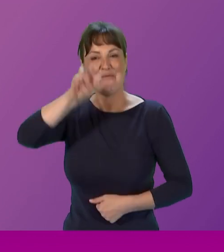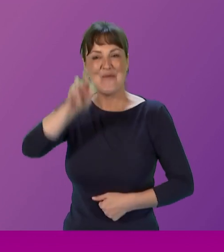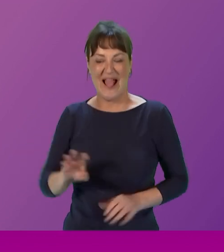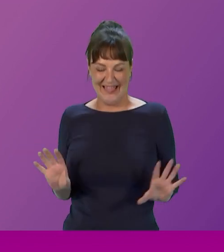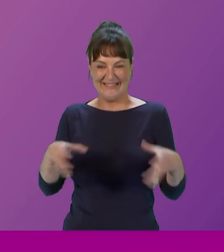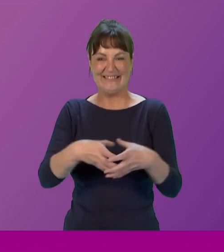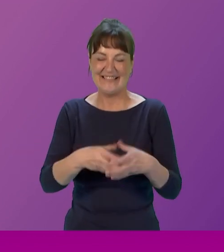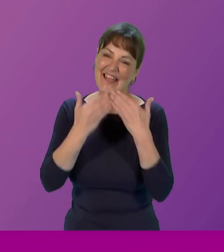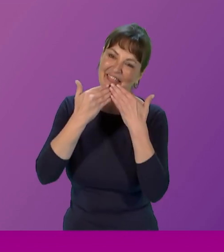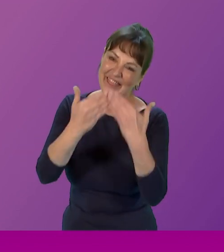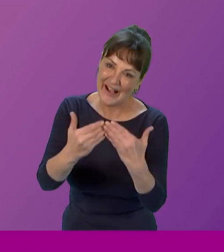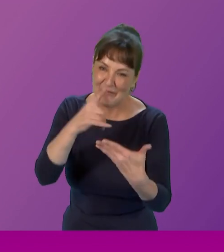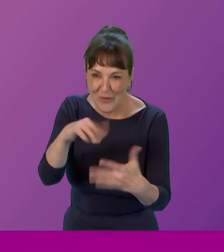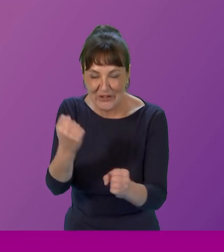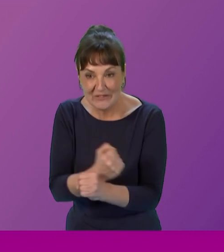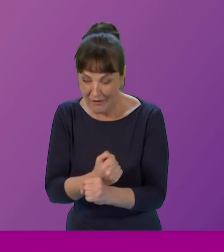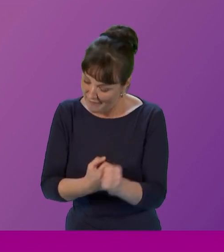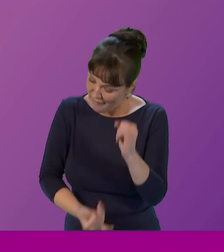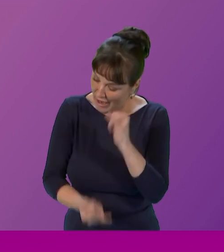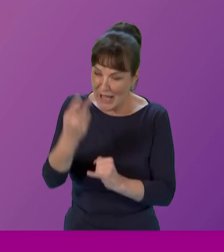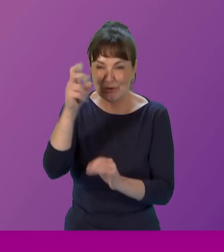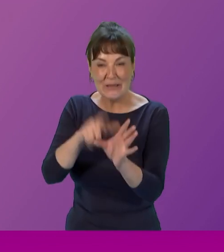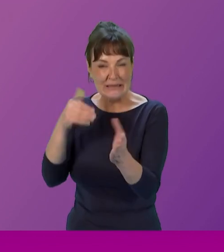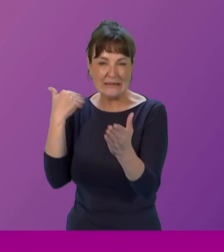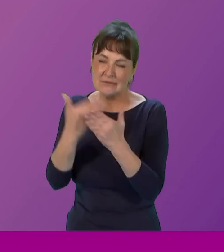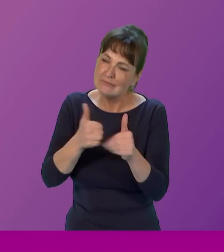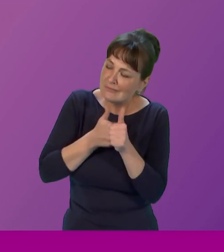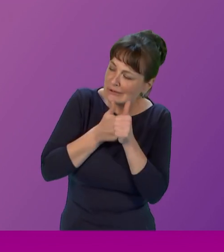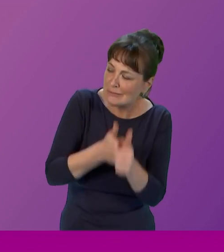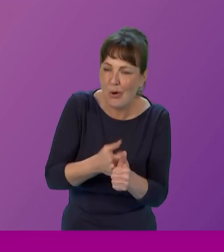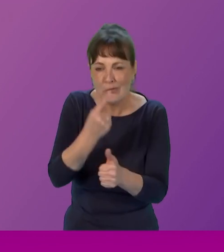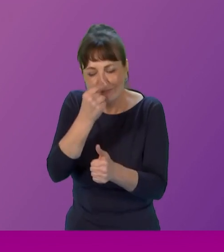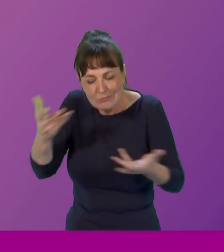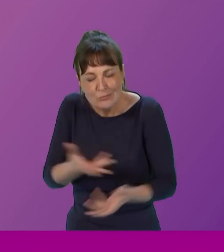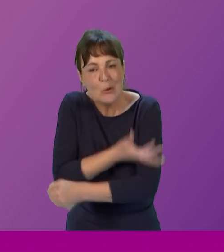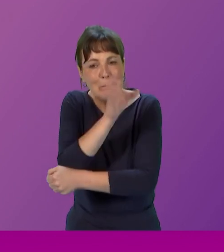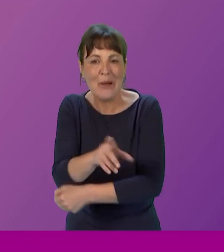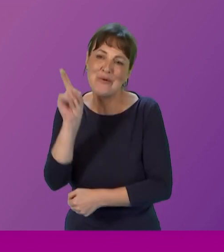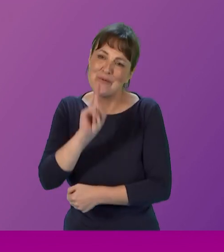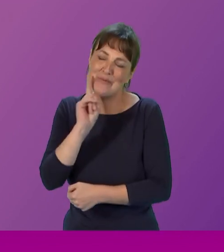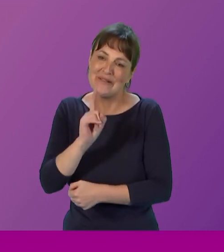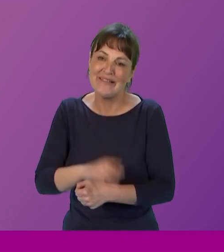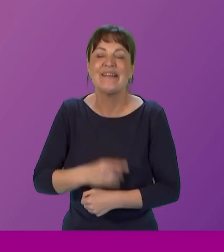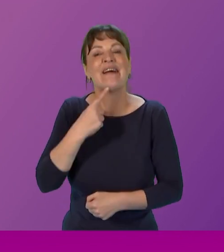thank you for everything you've done over the past 20 years to support enable and empower women happy